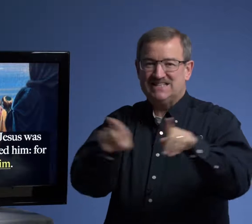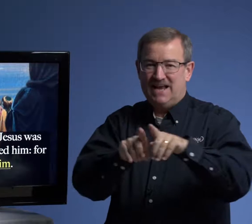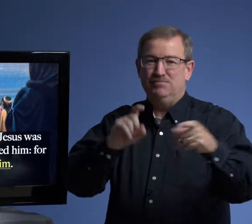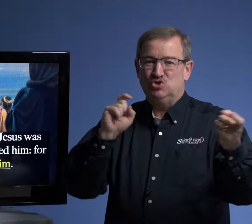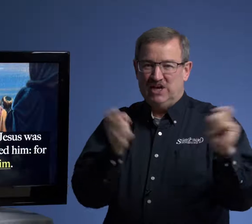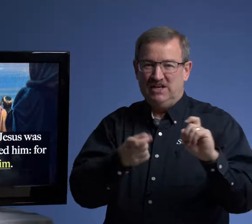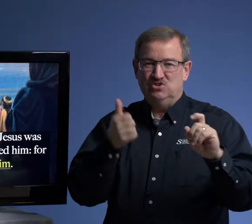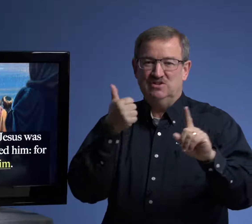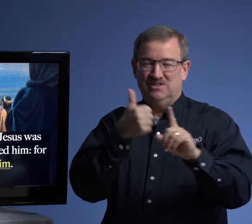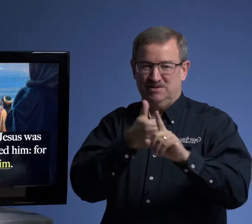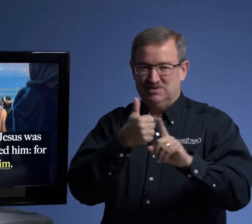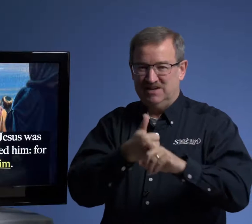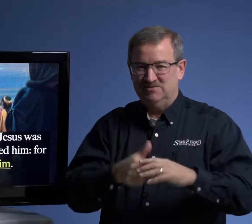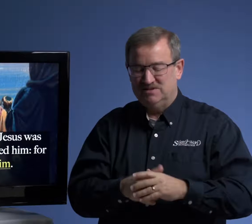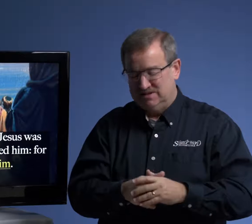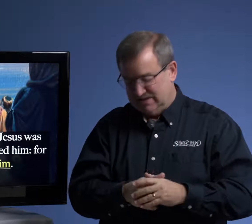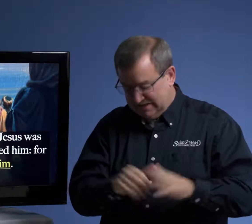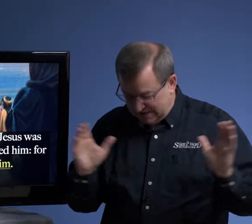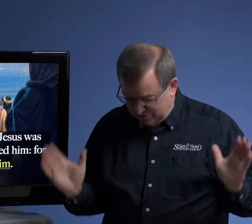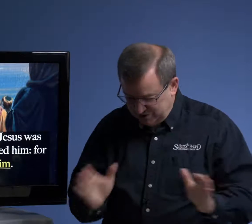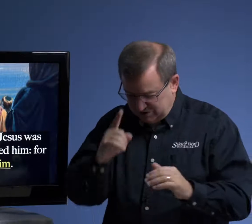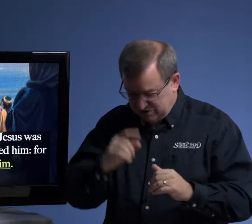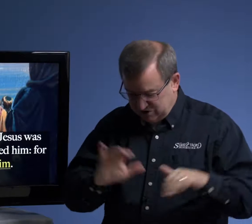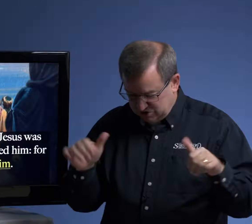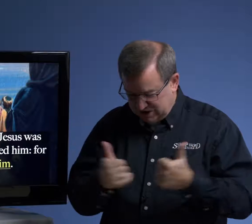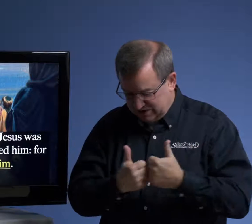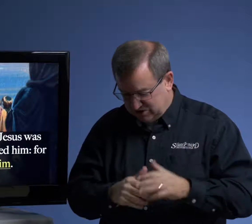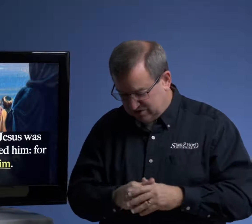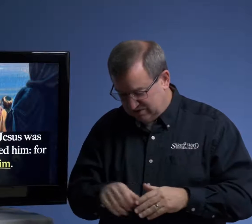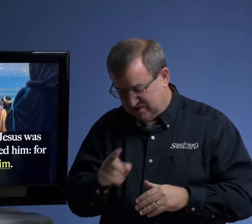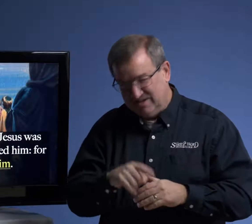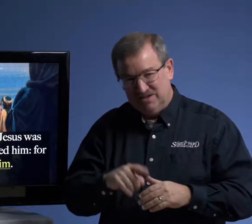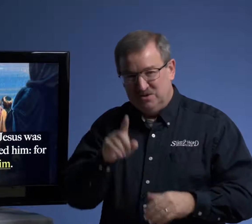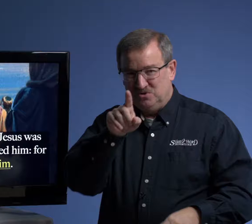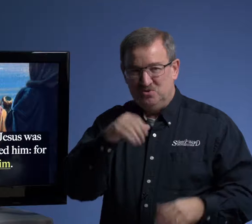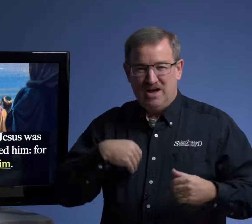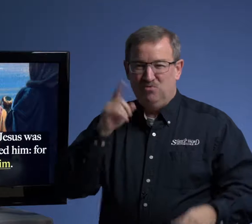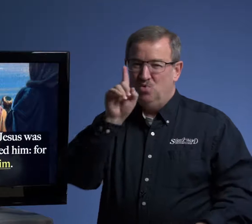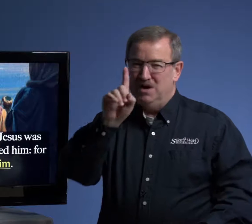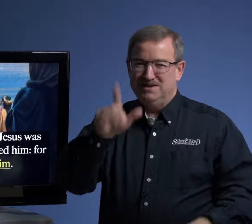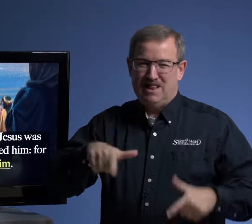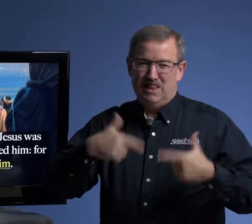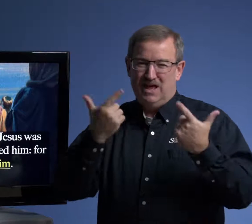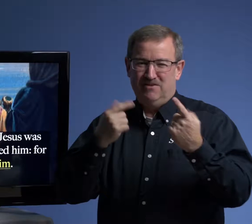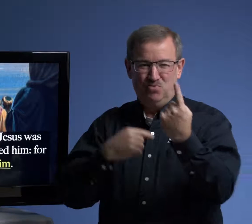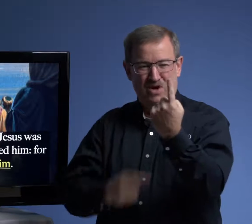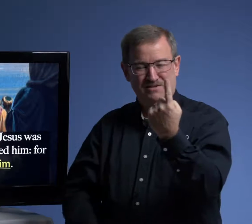same change themselves. I want to encourage you and challenge you. You have one life, one.